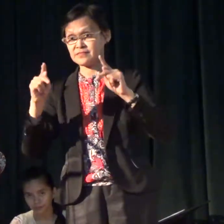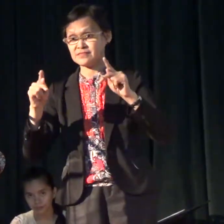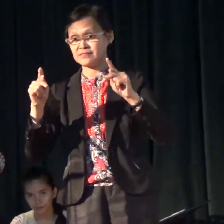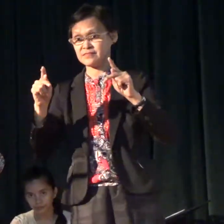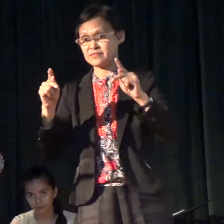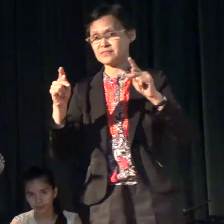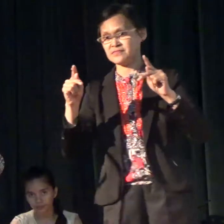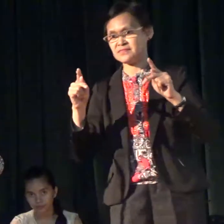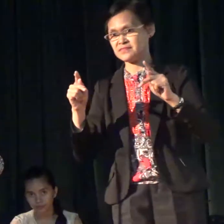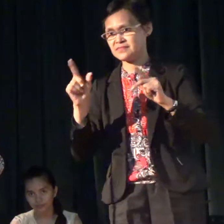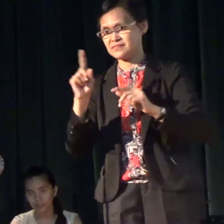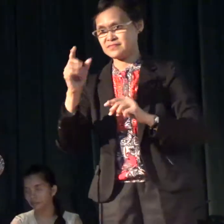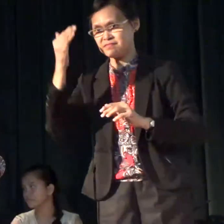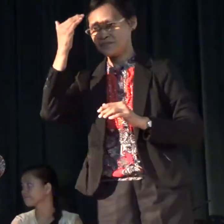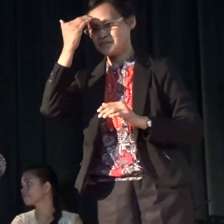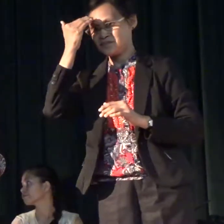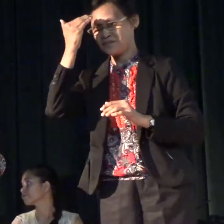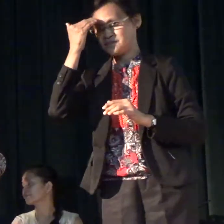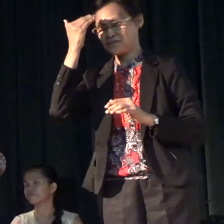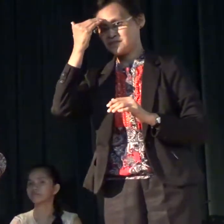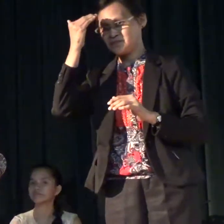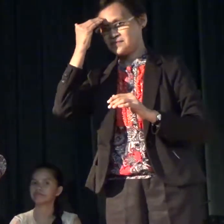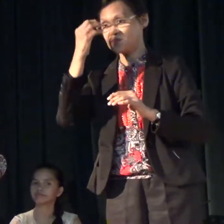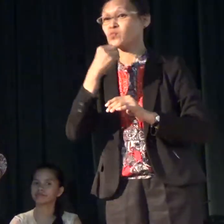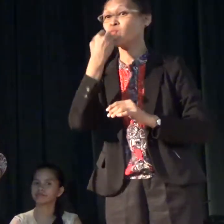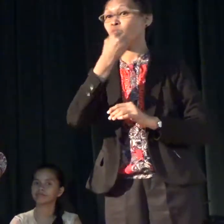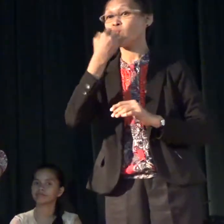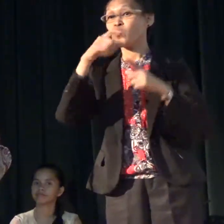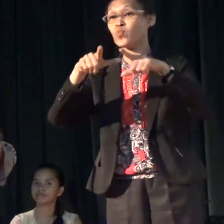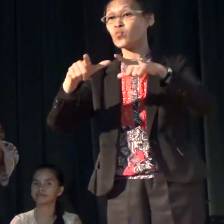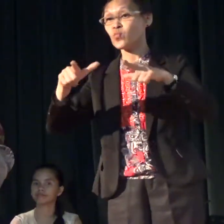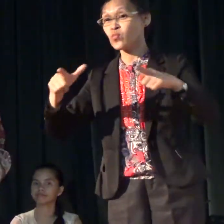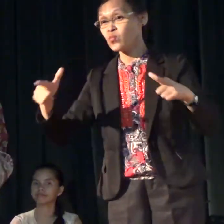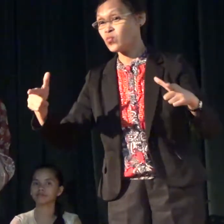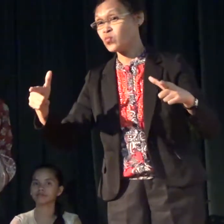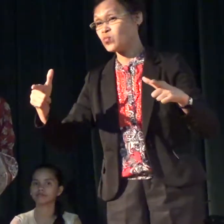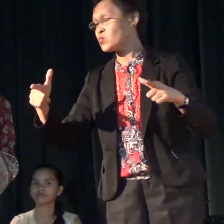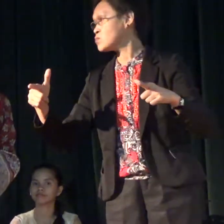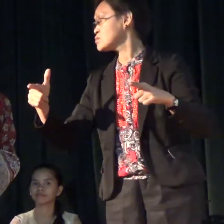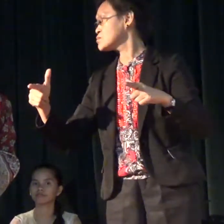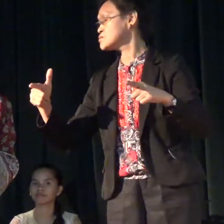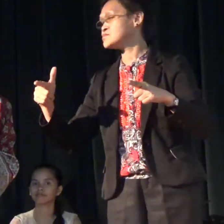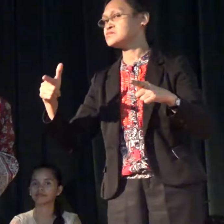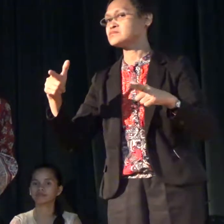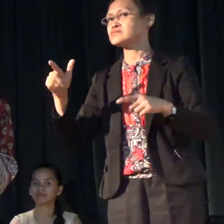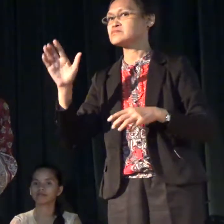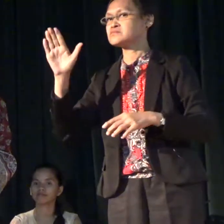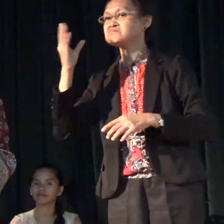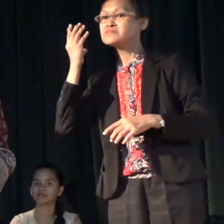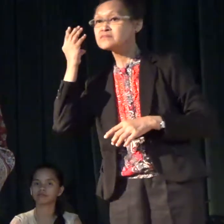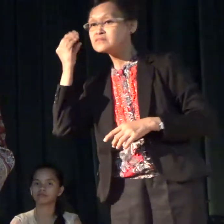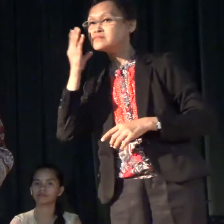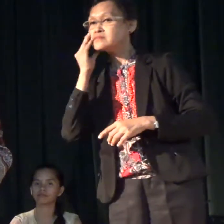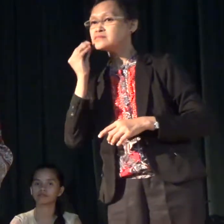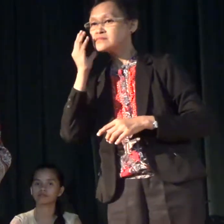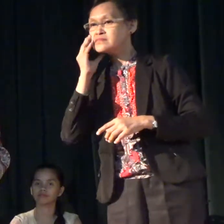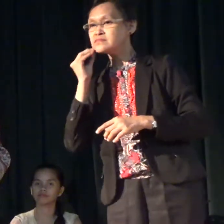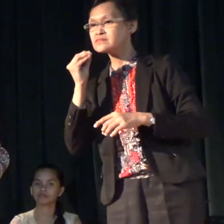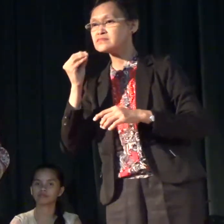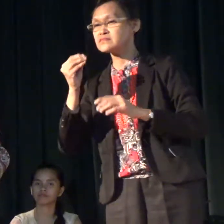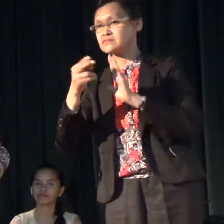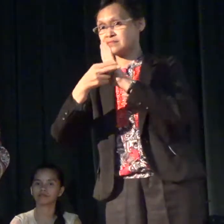you will know through our language, parang the experiences that are labeled